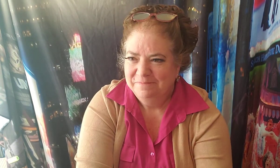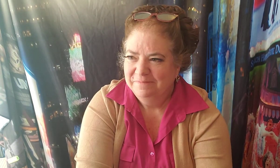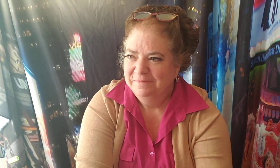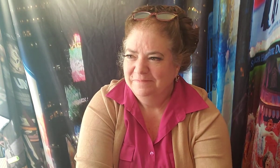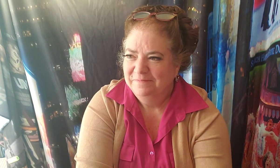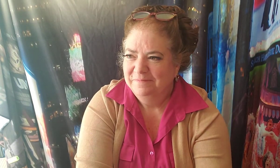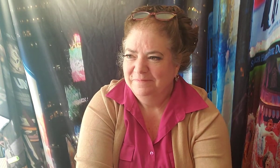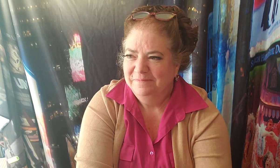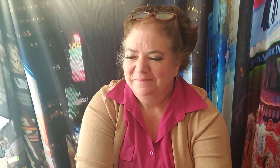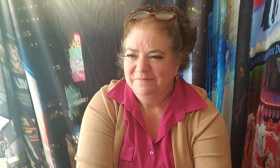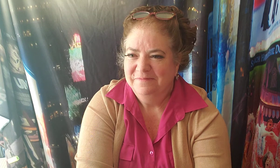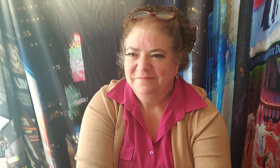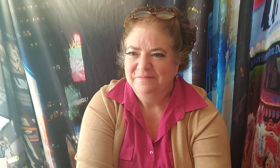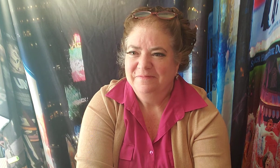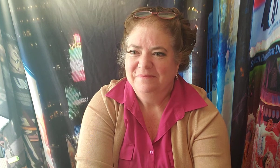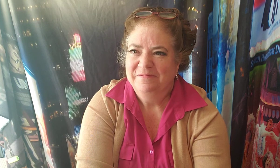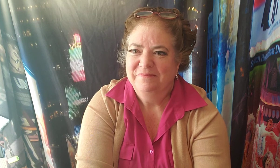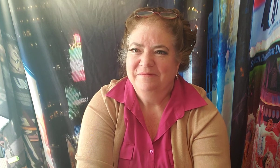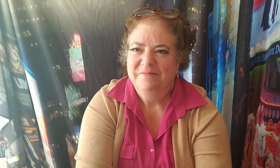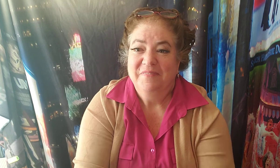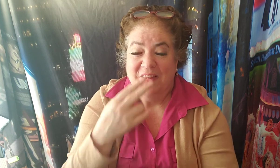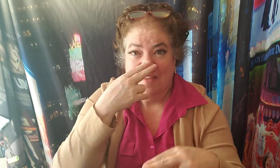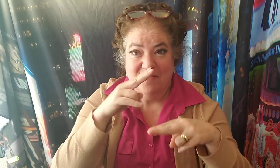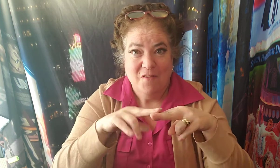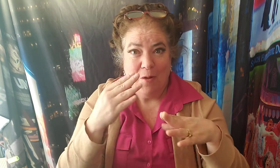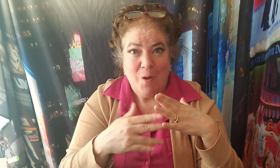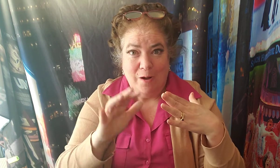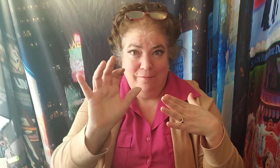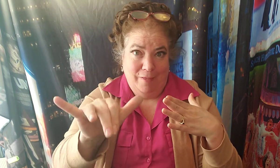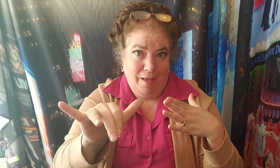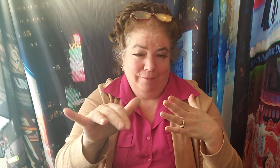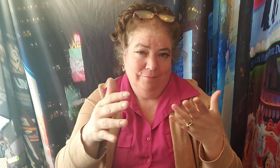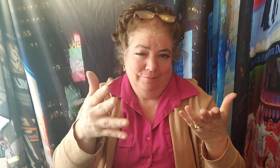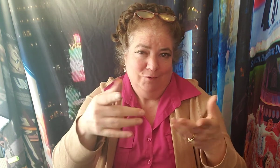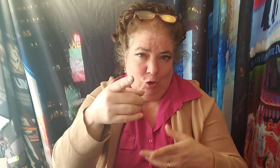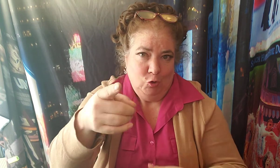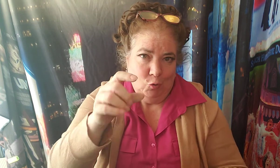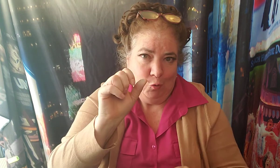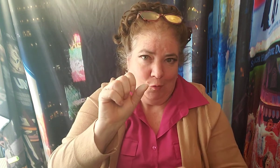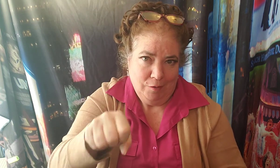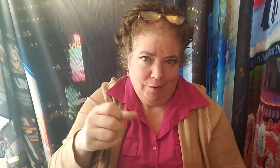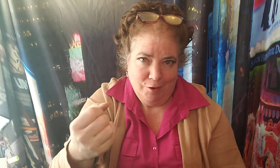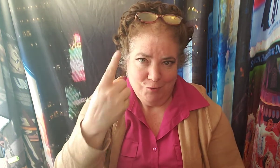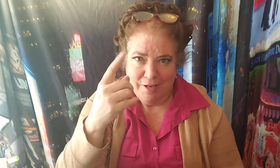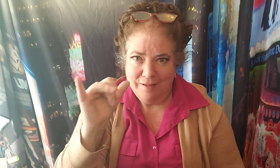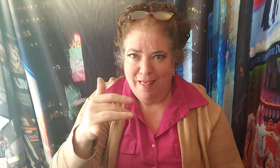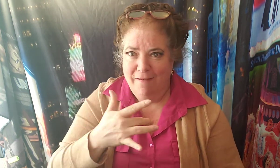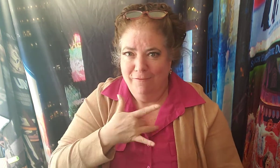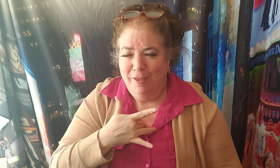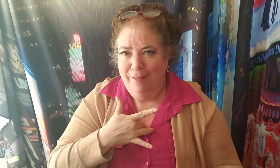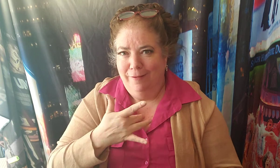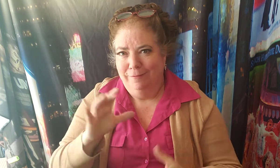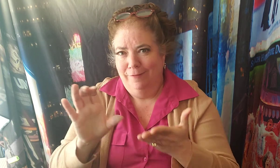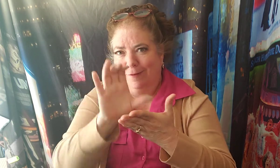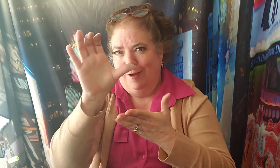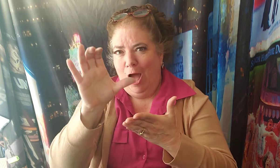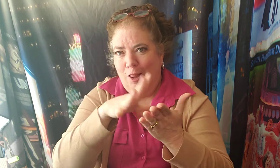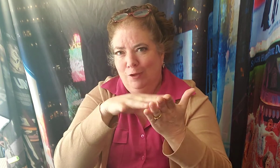The fun part of that is As a college student I'm sure you can relate We don't have buglers Just alarm